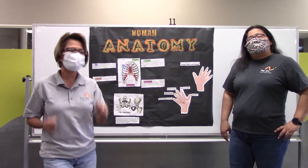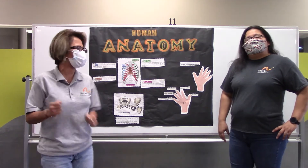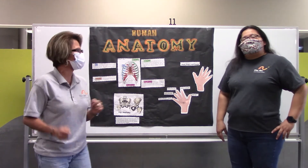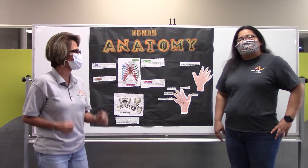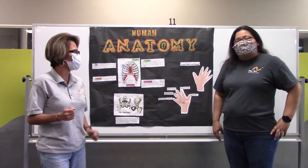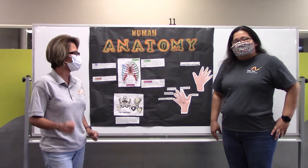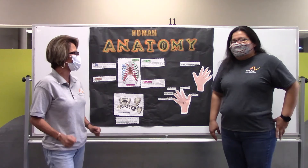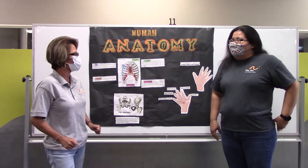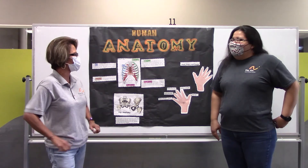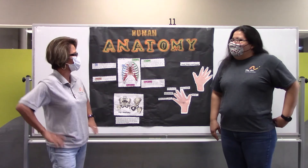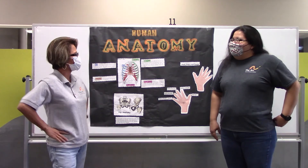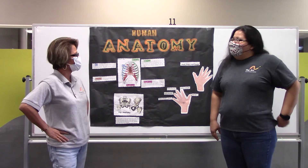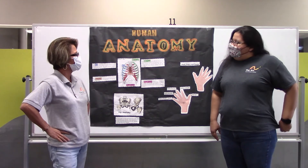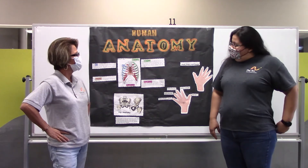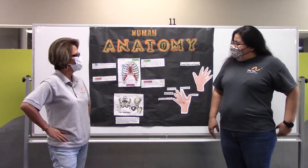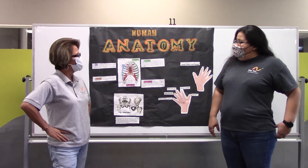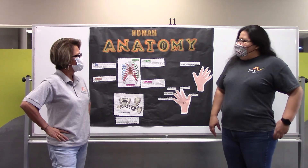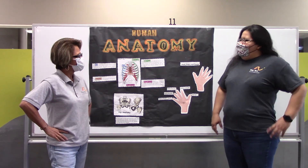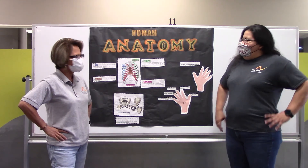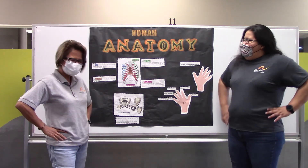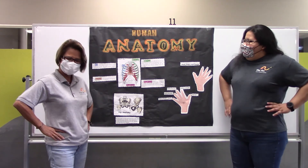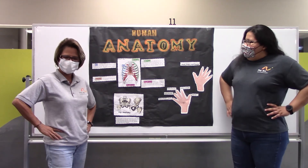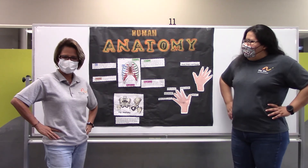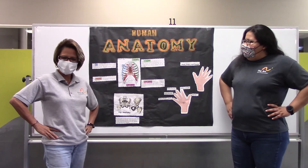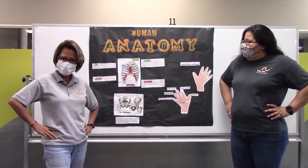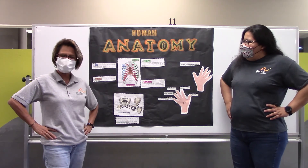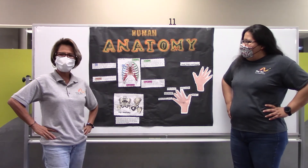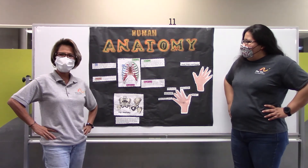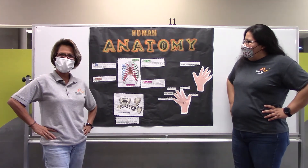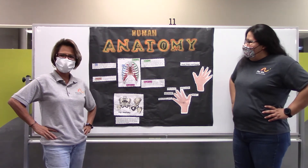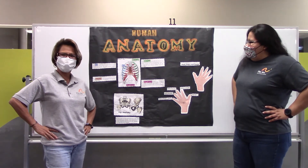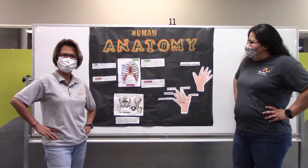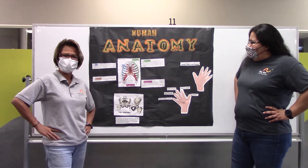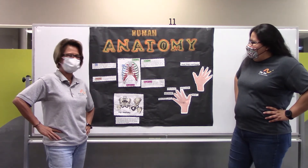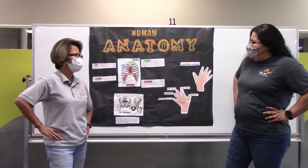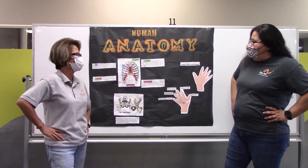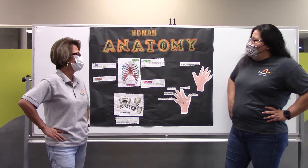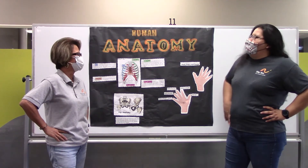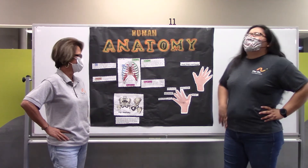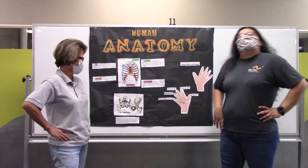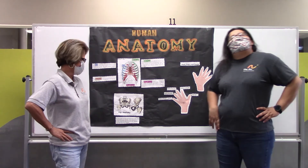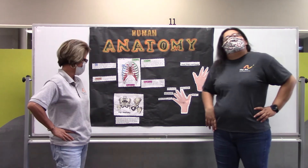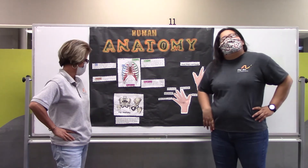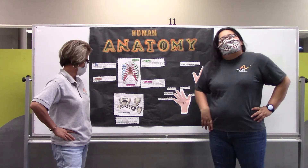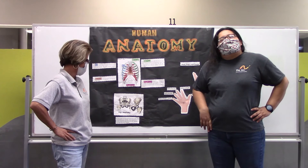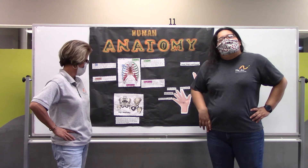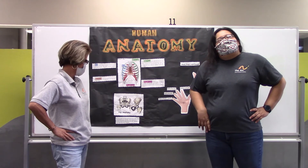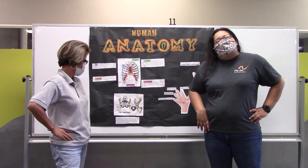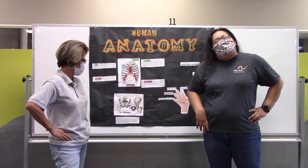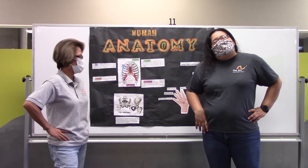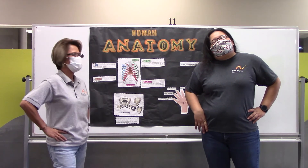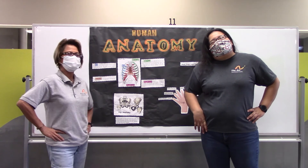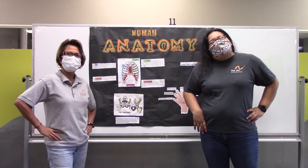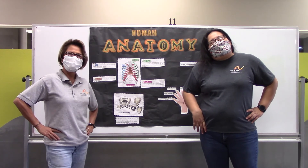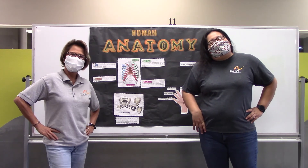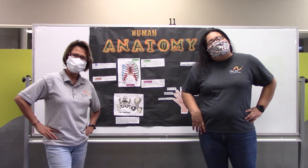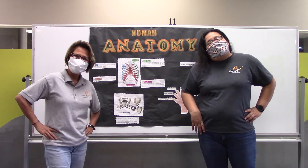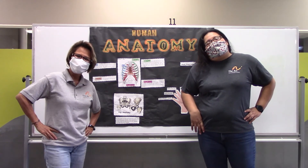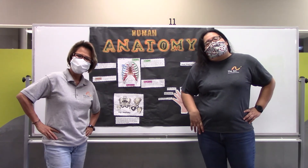I forgot about it, Sandra. Mm-hmm. Good job. Thank you for reminding me. No problem. Thank you guys for joining us on